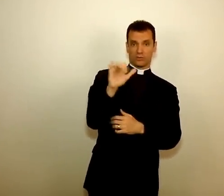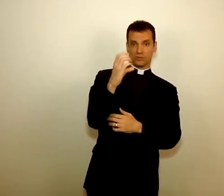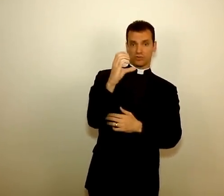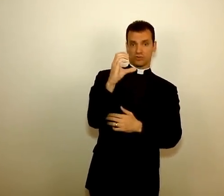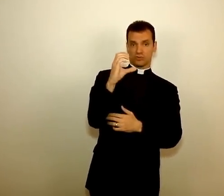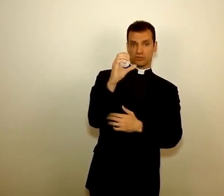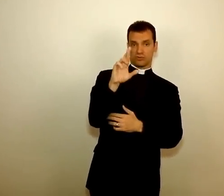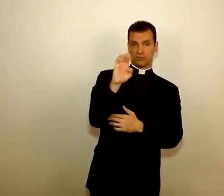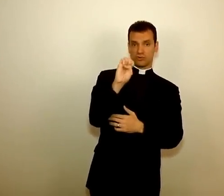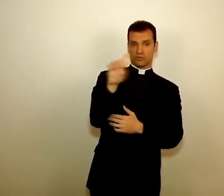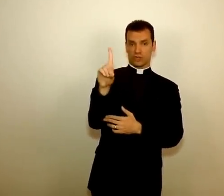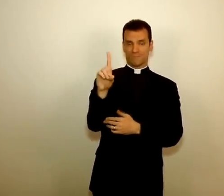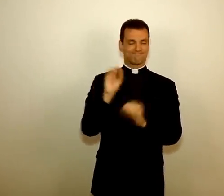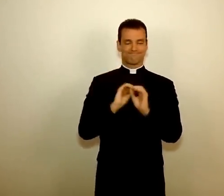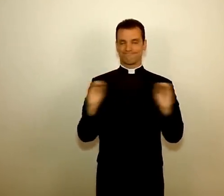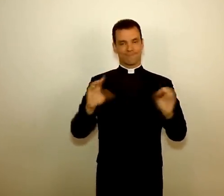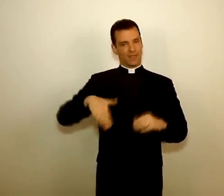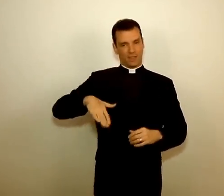We haven't done the Creed of the Our Father.